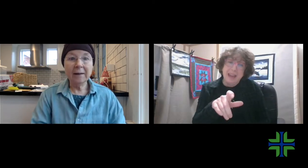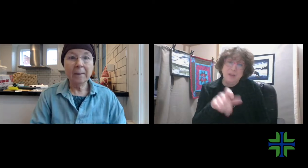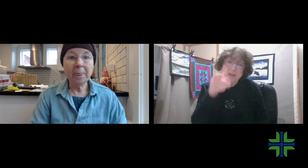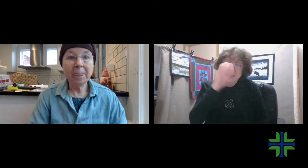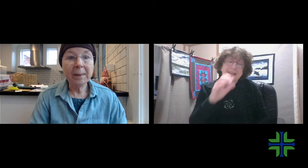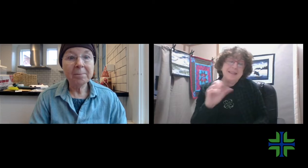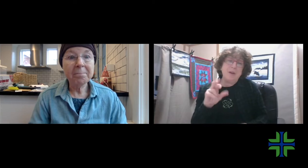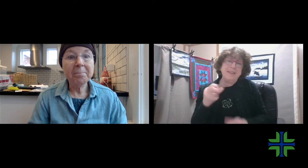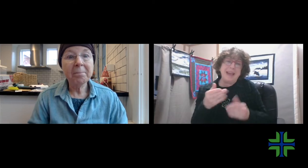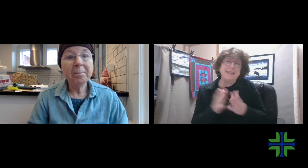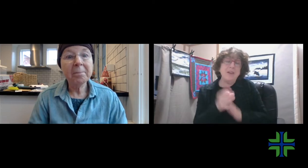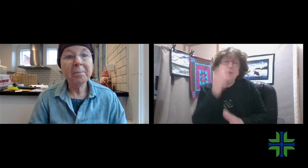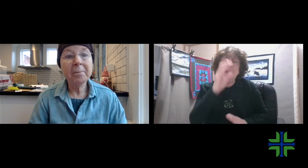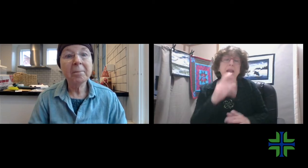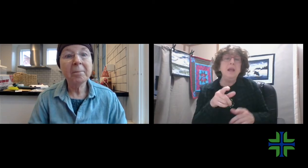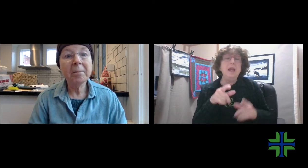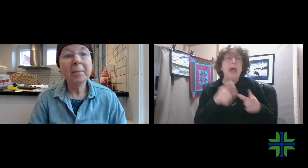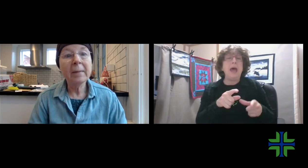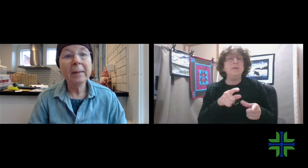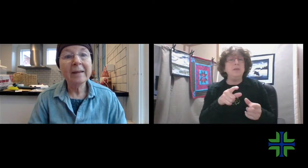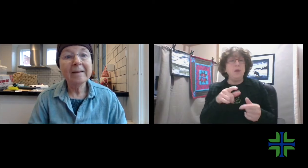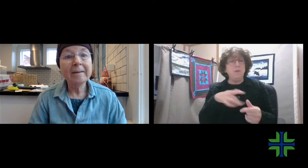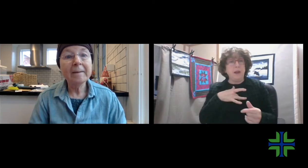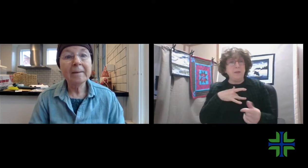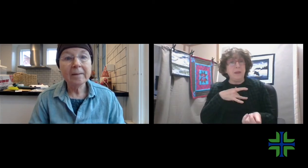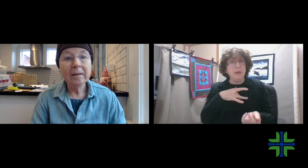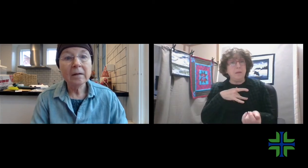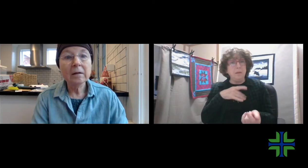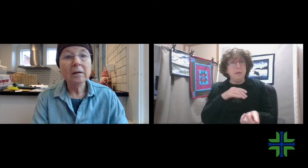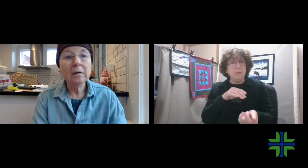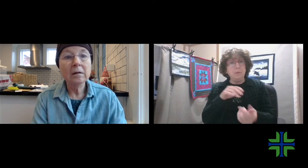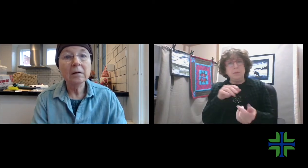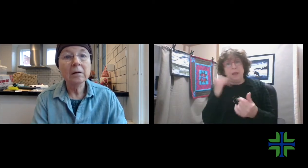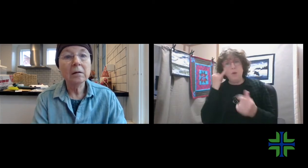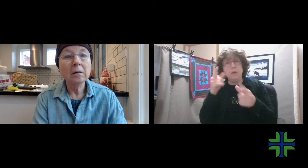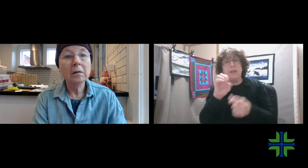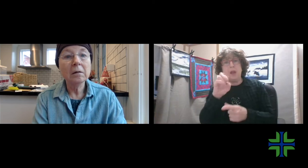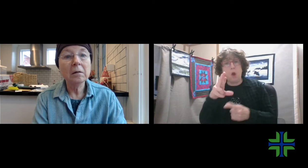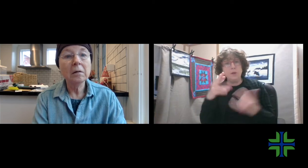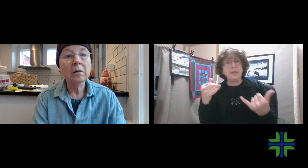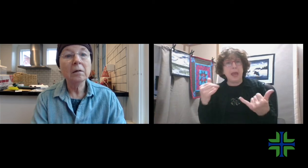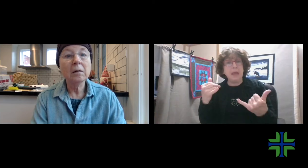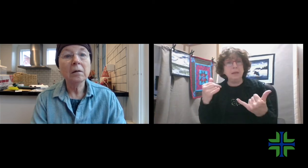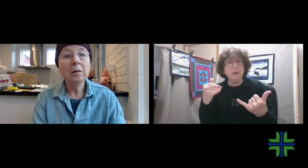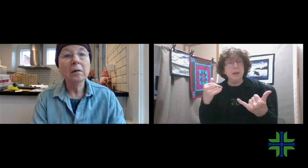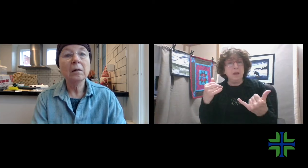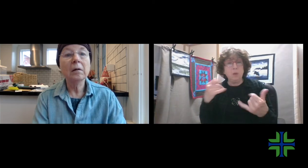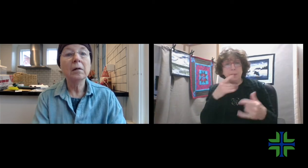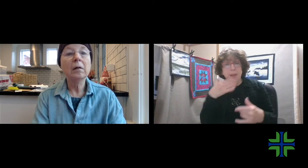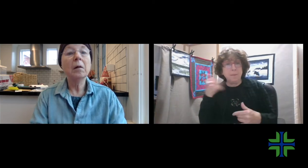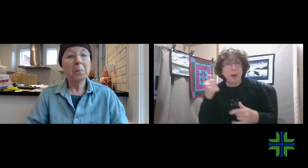And Christine, Sarah is asking, Christine, do you feel like if you went to the ER today,